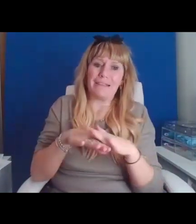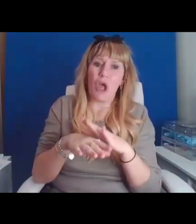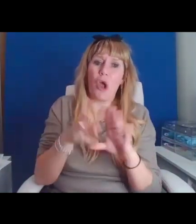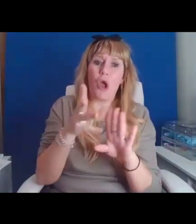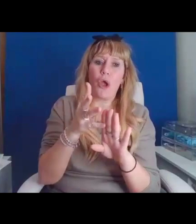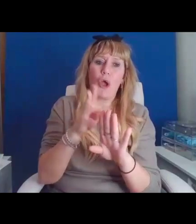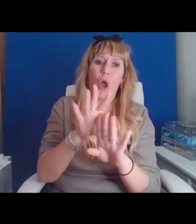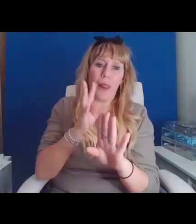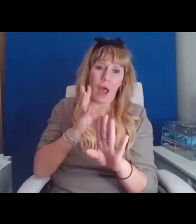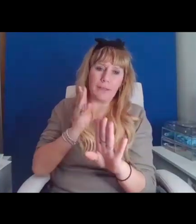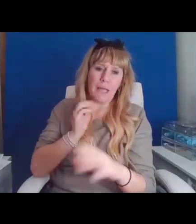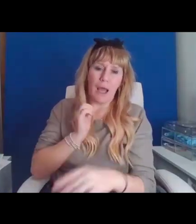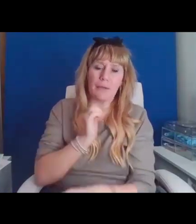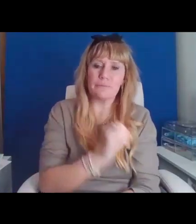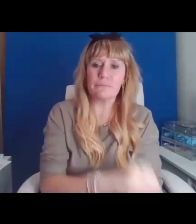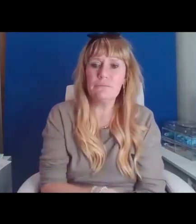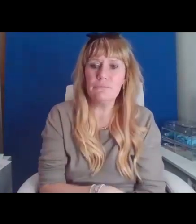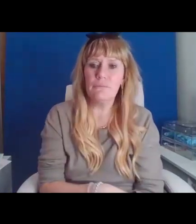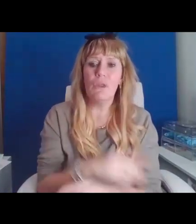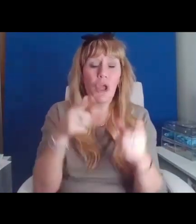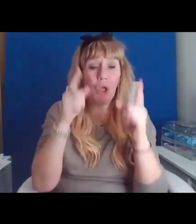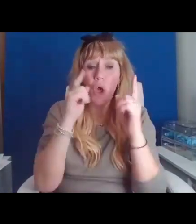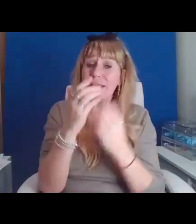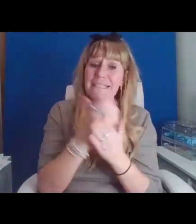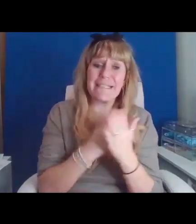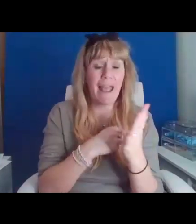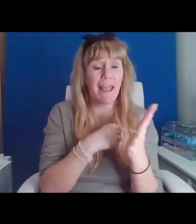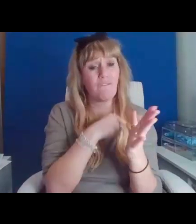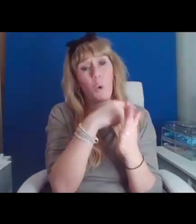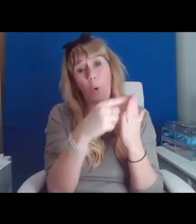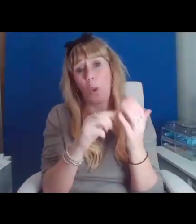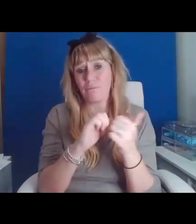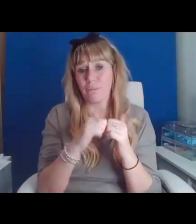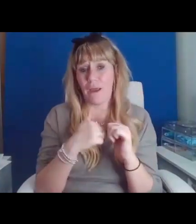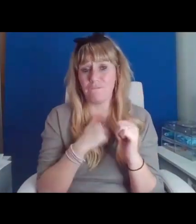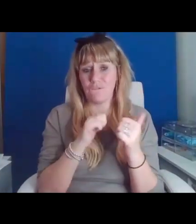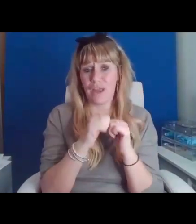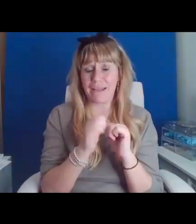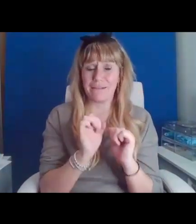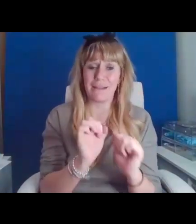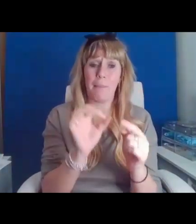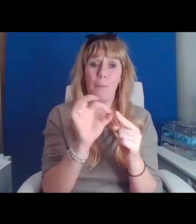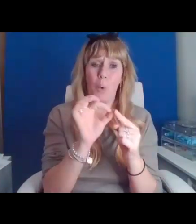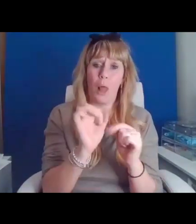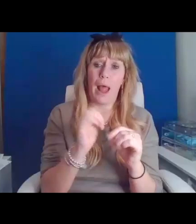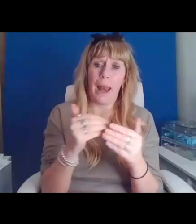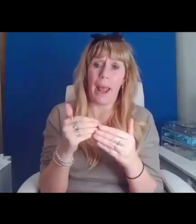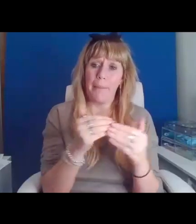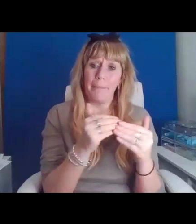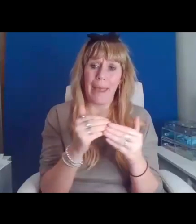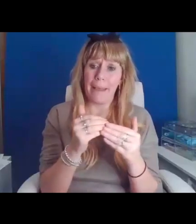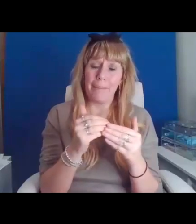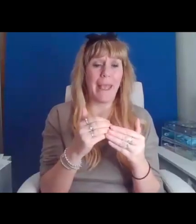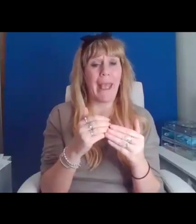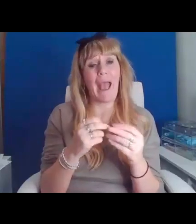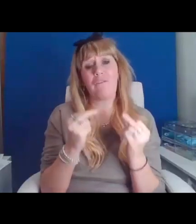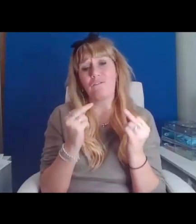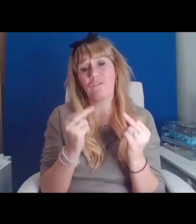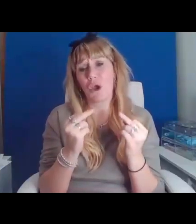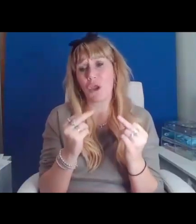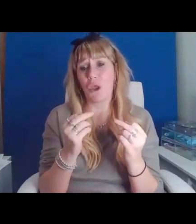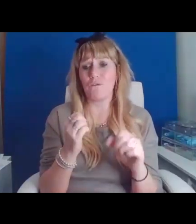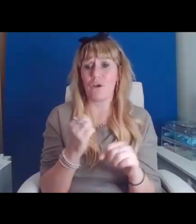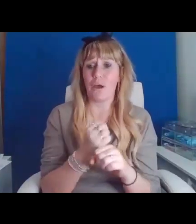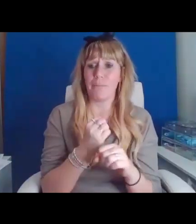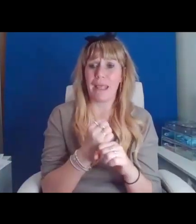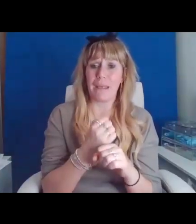save Eric, God save Hugh, God save Kim, Paula and her baby too. And fuck you for making me say it, Jo, but God save